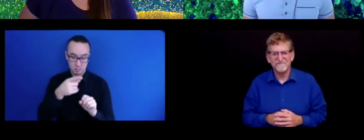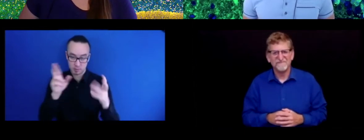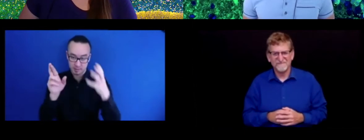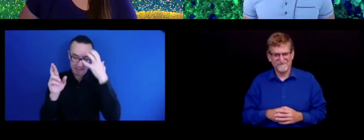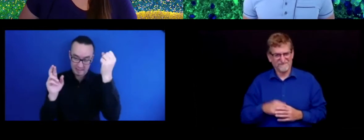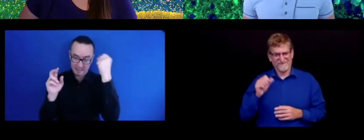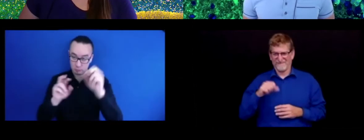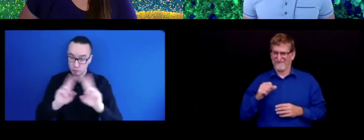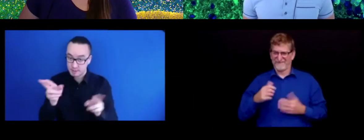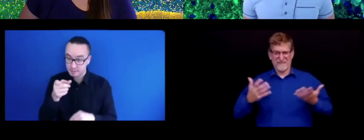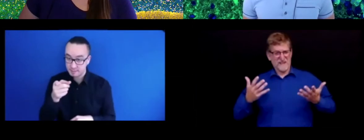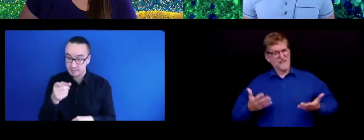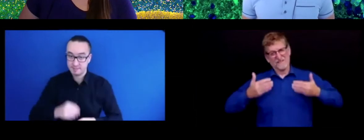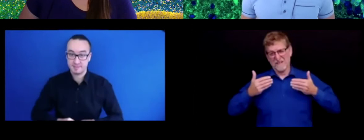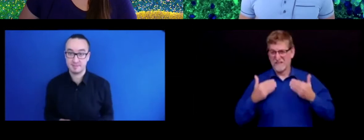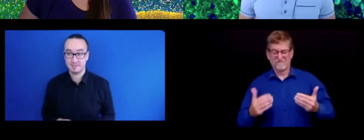Do you think you're ready, Ryan?